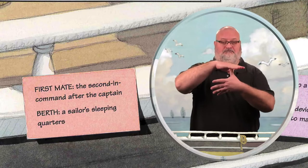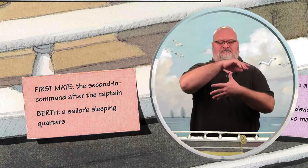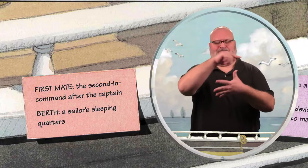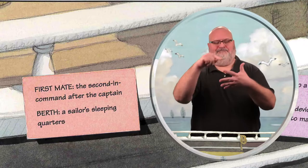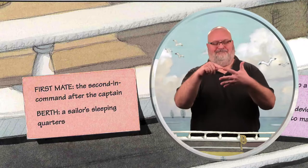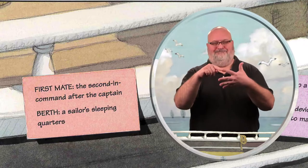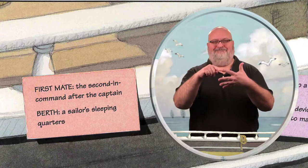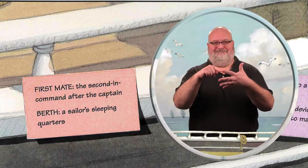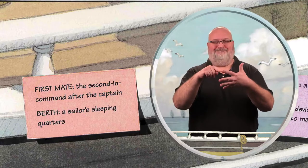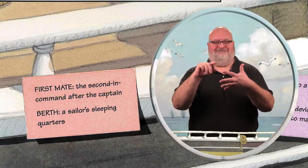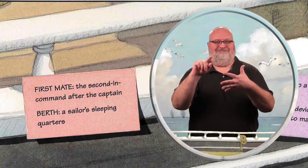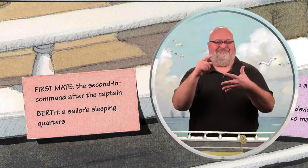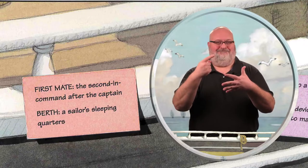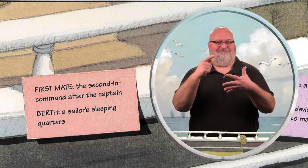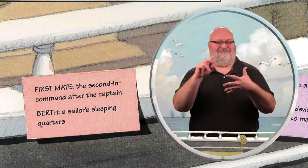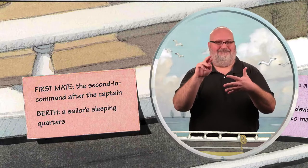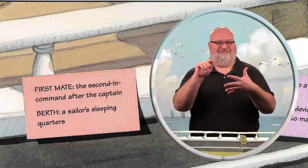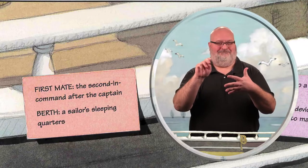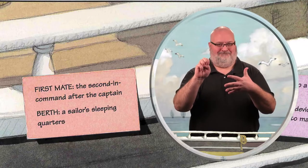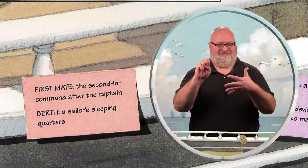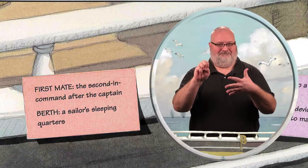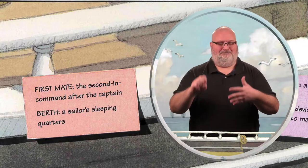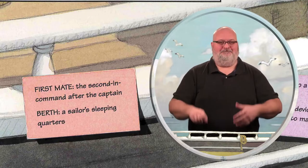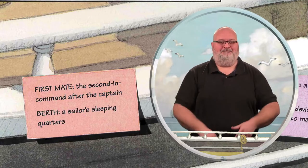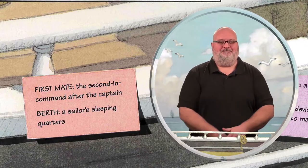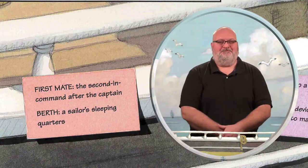The second in command after the captain.